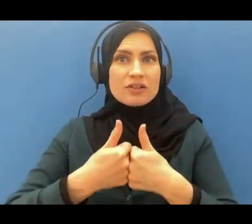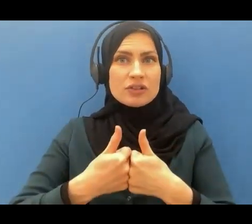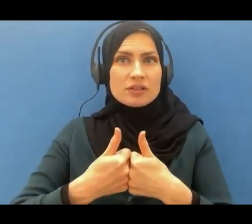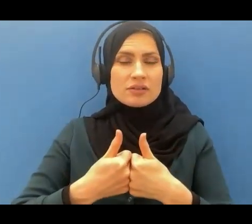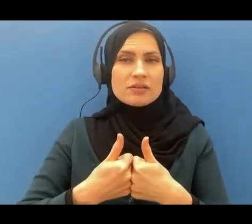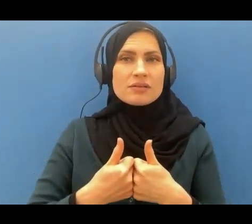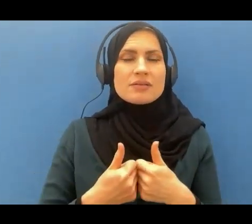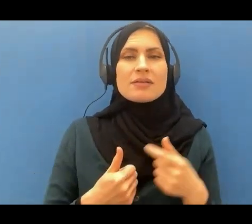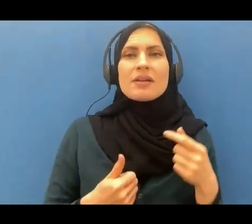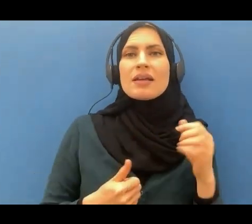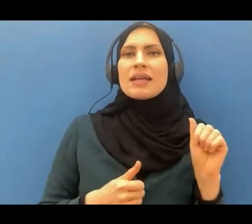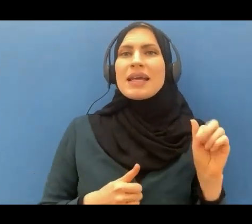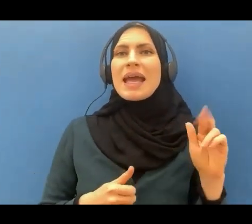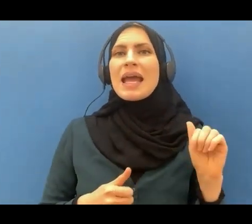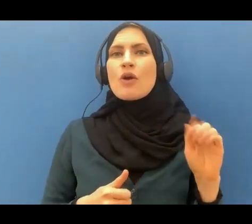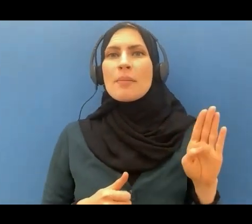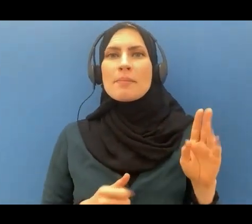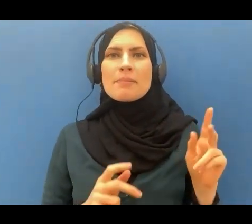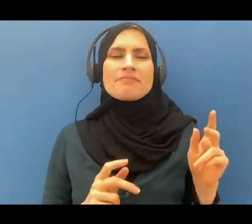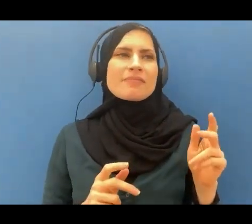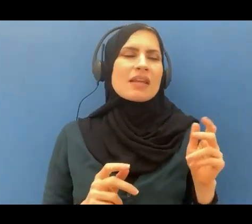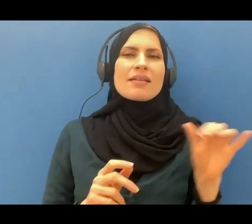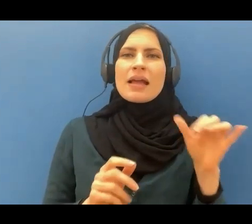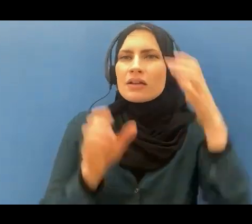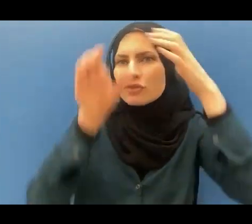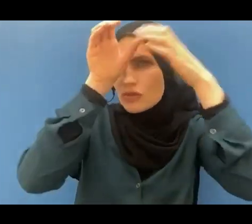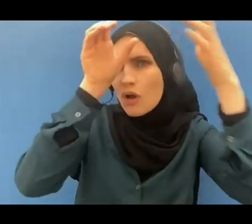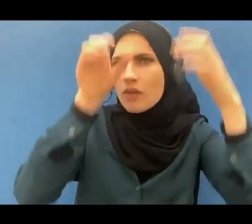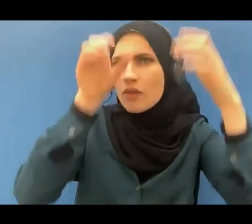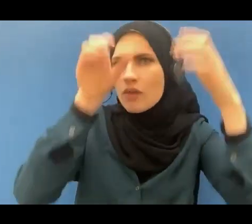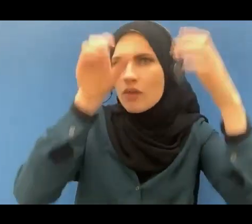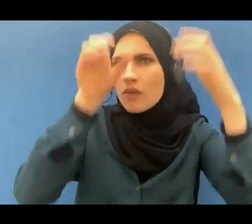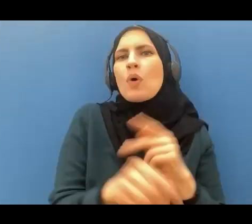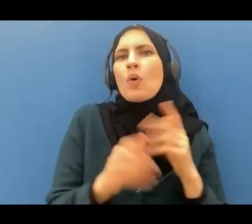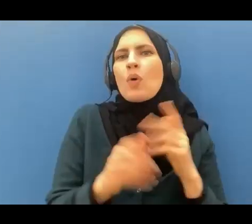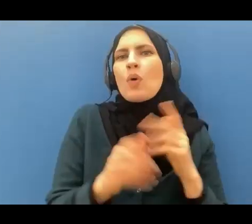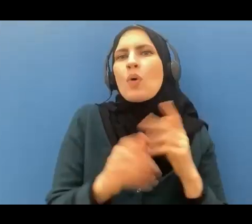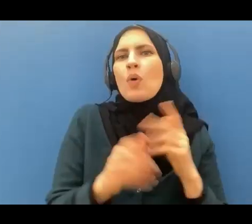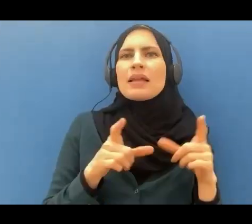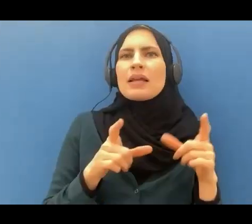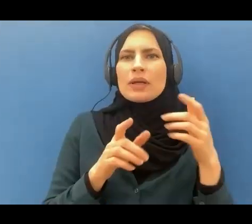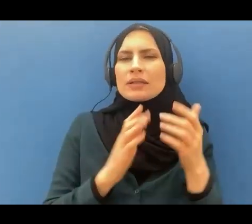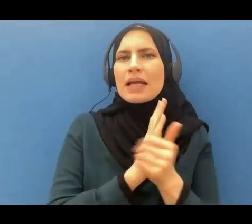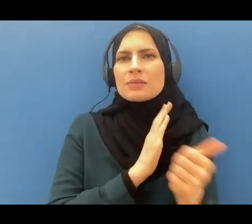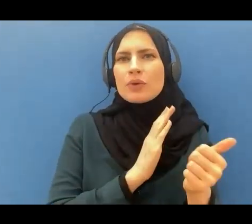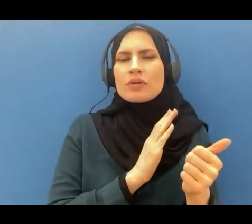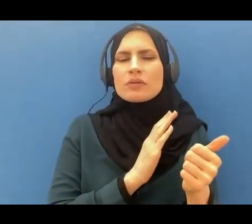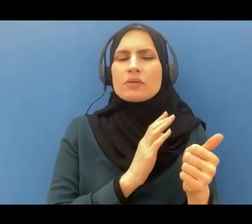laureates and poets and you know linguists of the Arab culture to bring